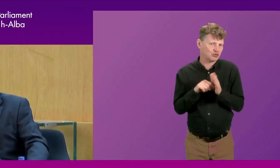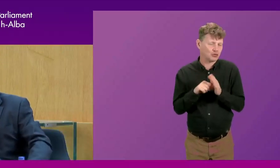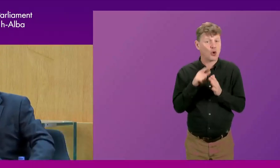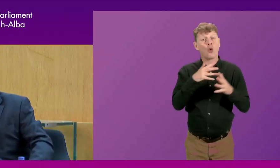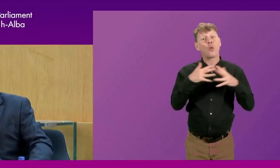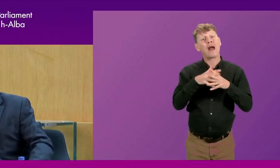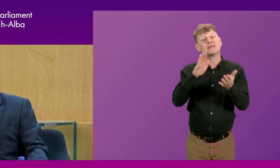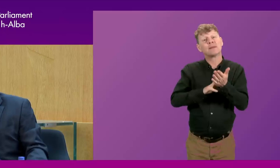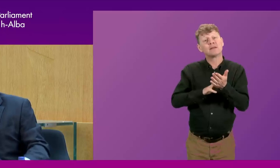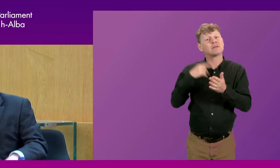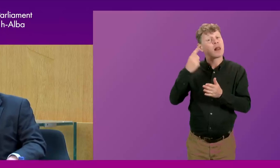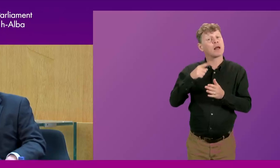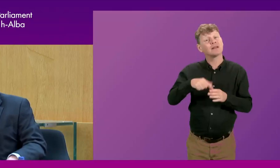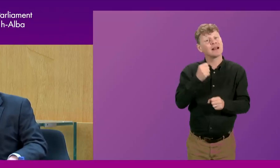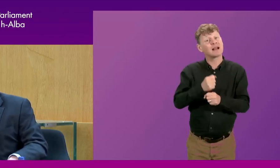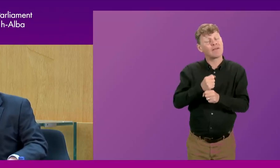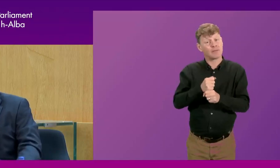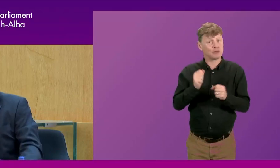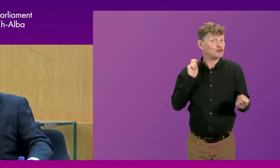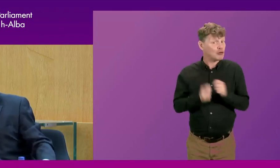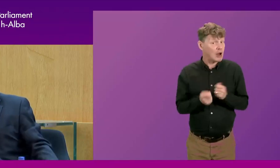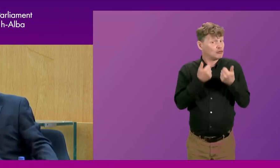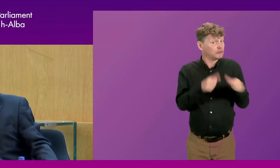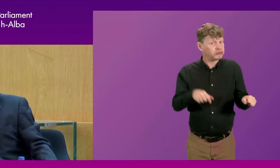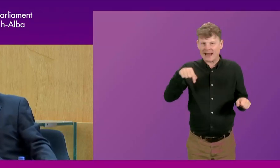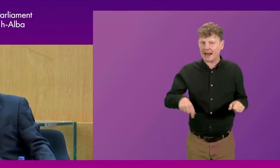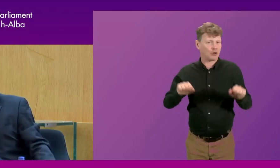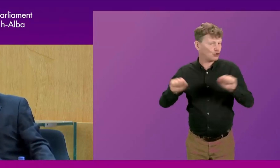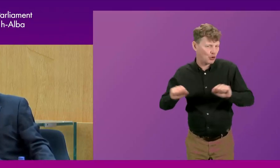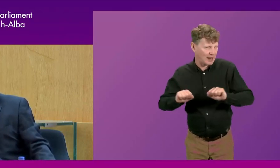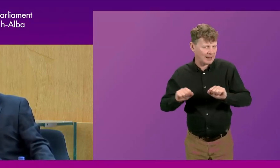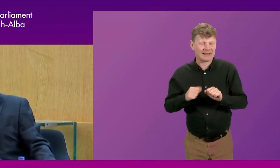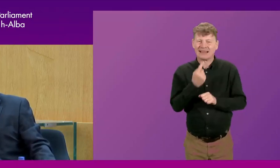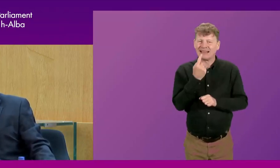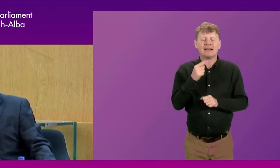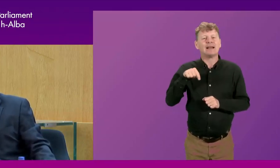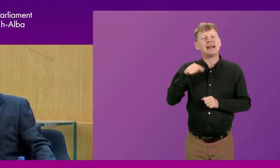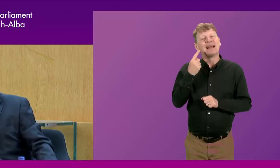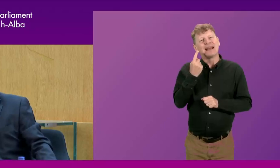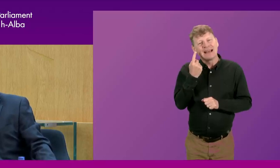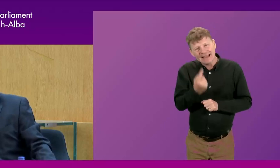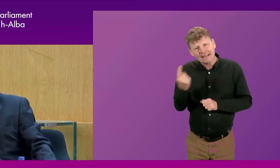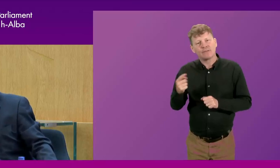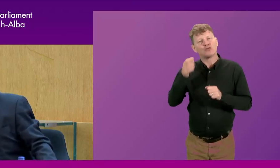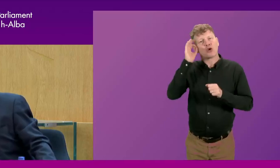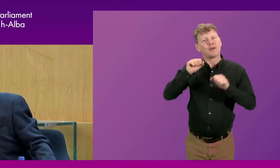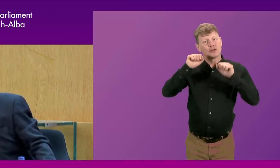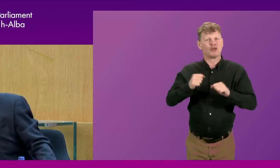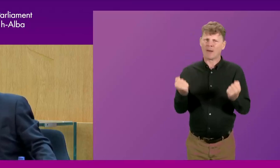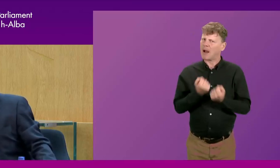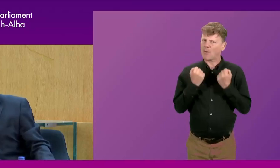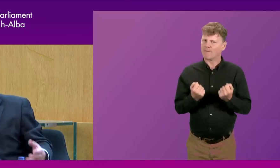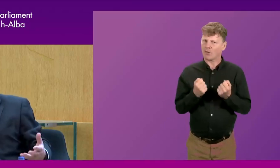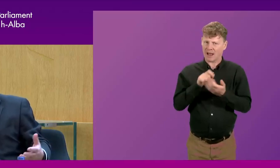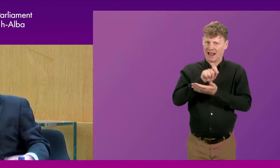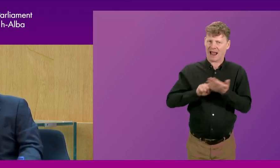in the last 25 years that hasn't changed here, is that the individual committee chairs are much more powerful. They're elected by